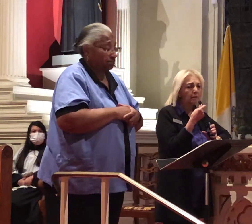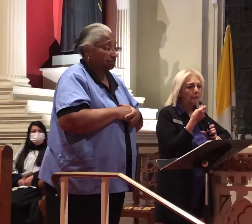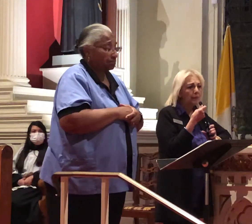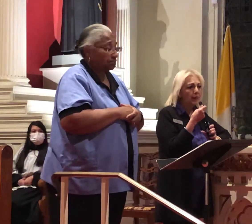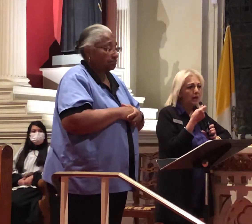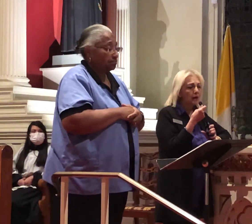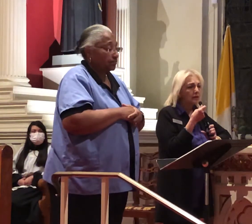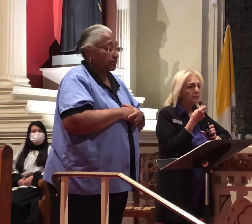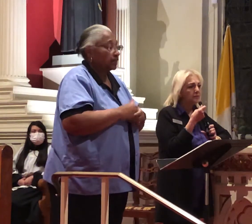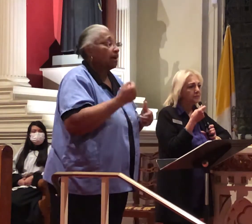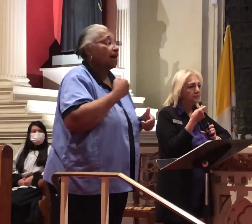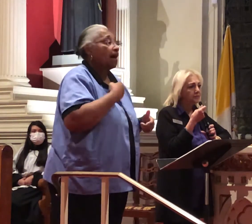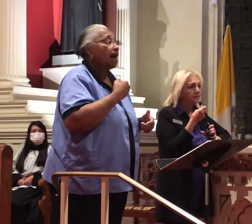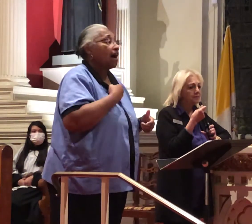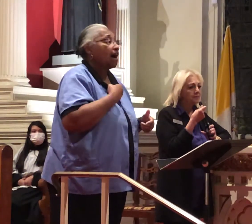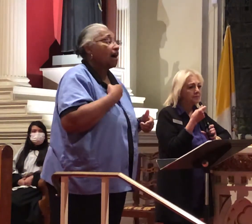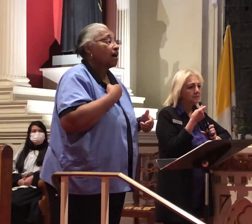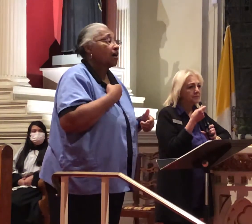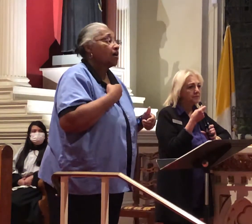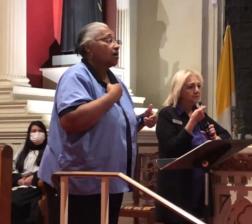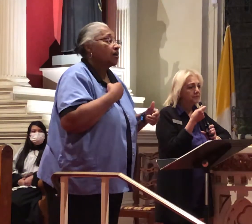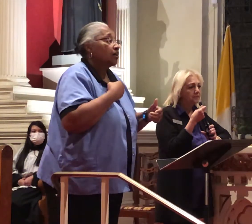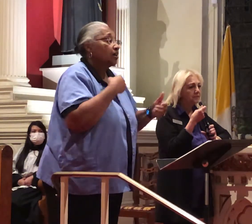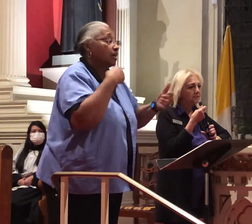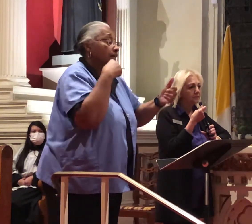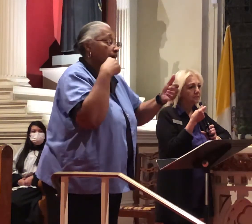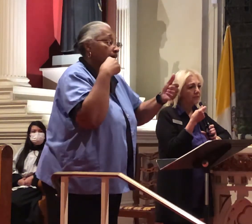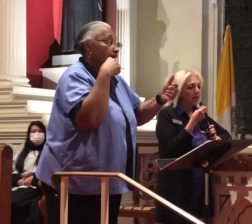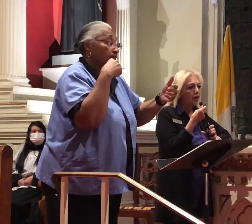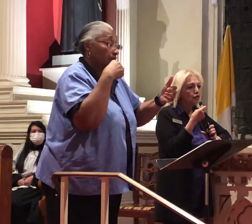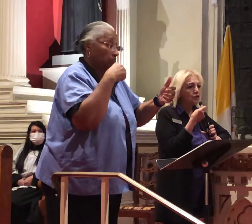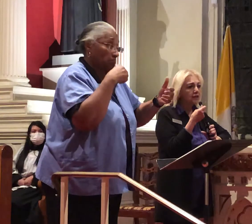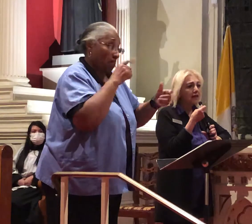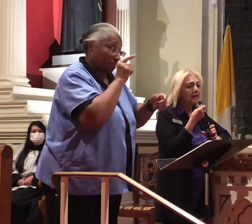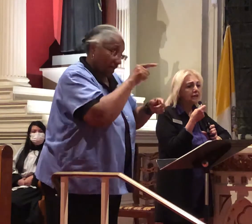I was at the seminary as a formator there